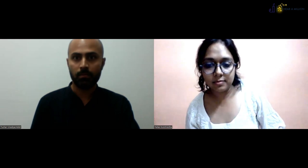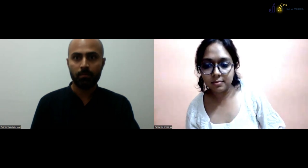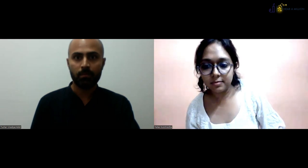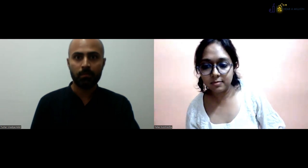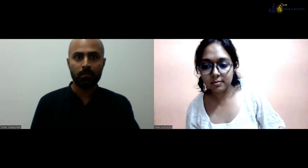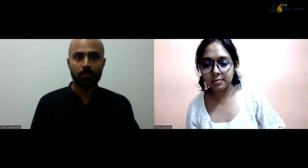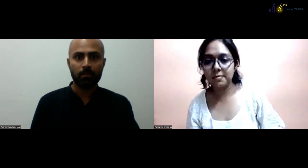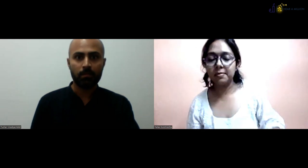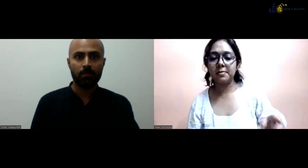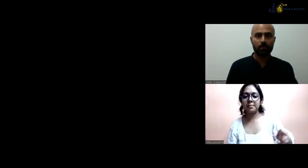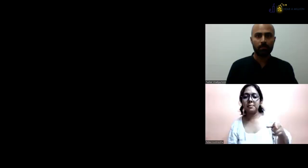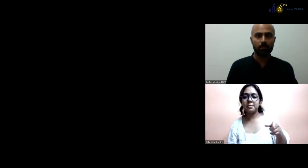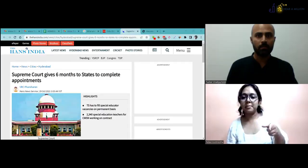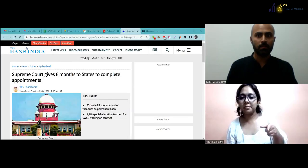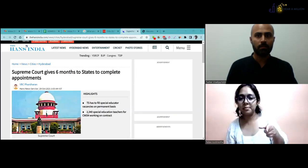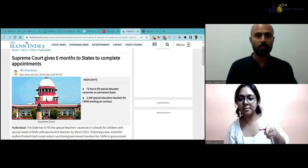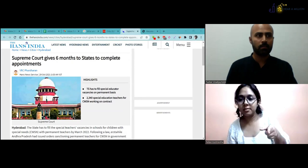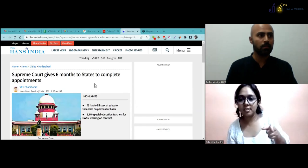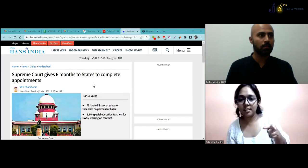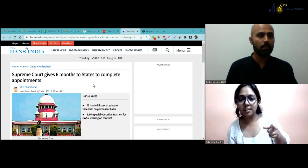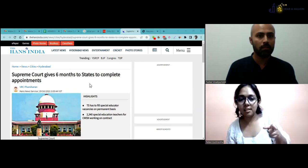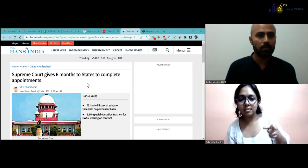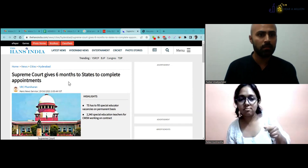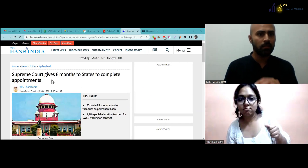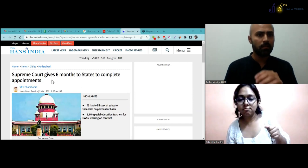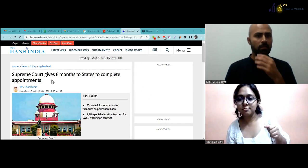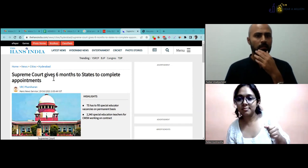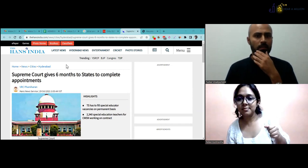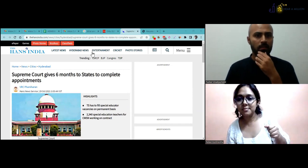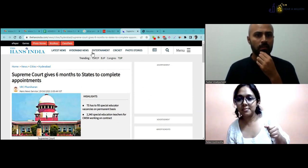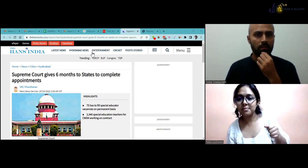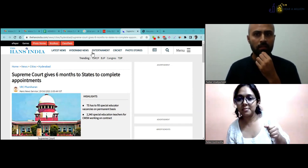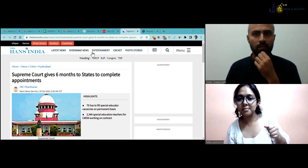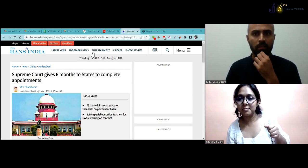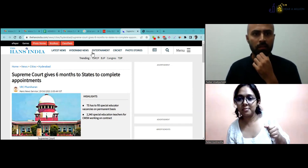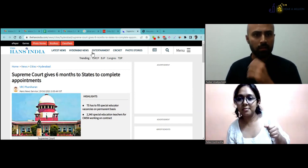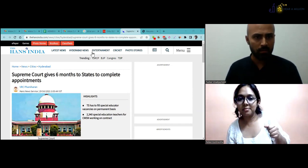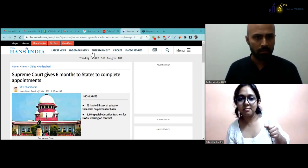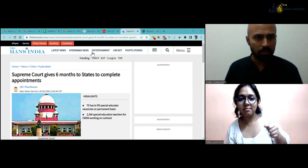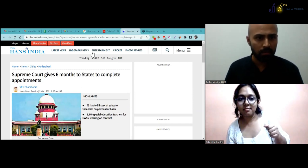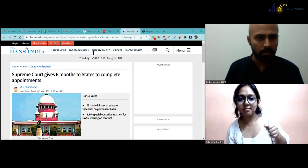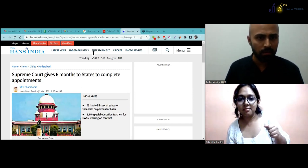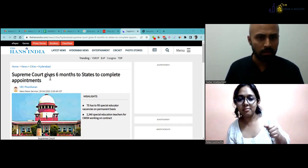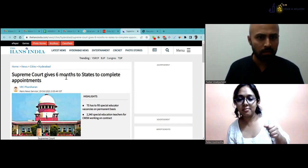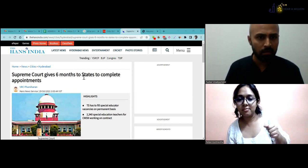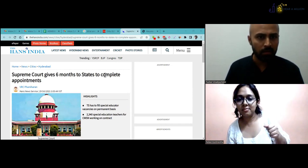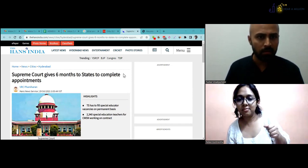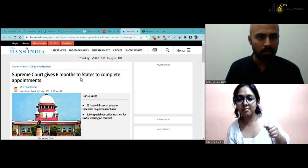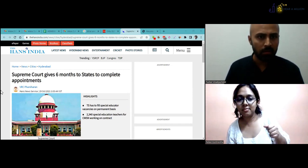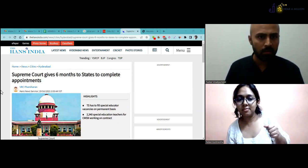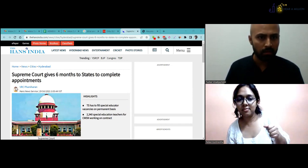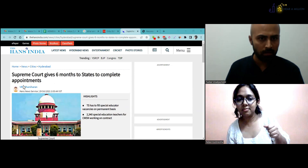Yes, you can share now